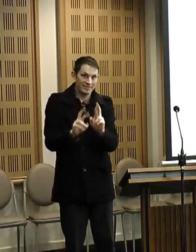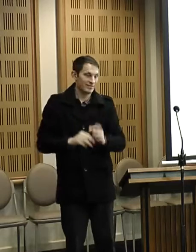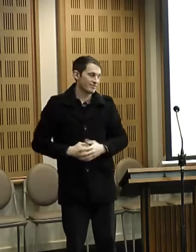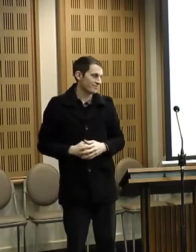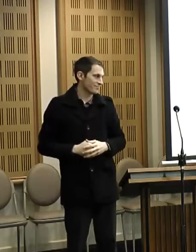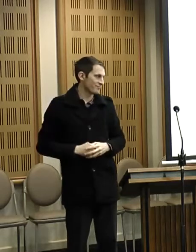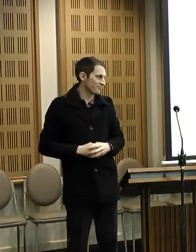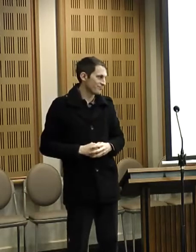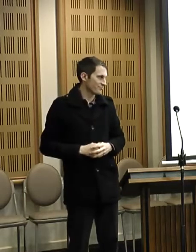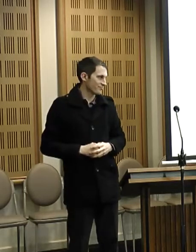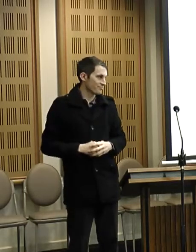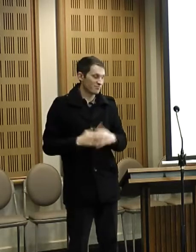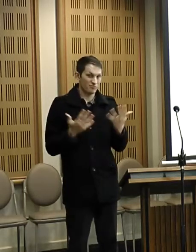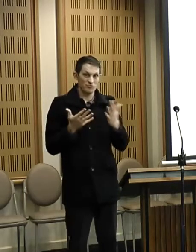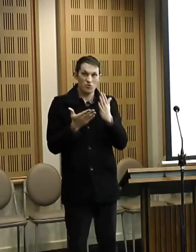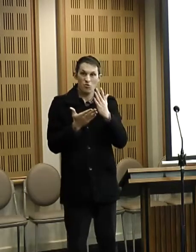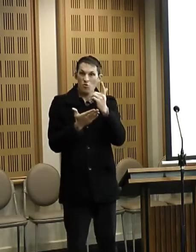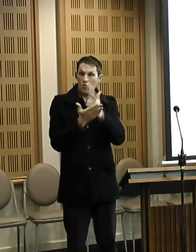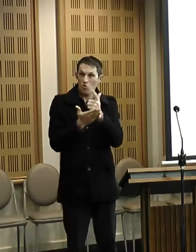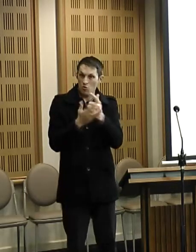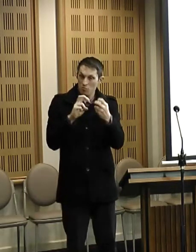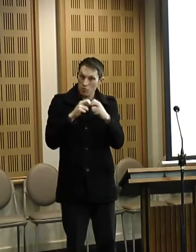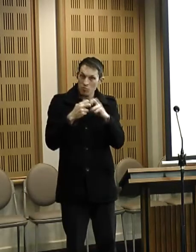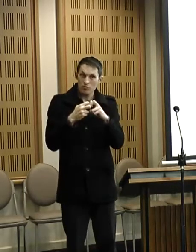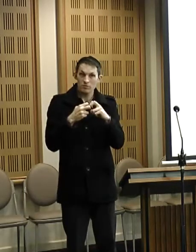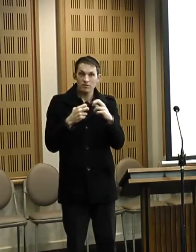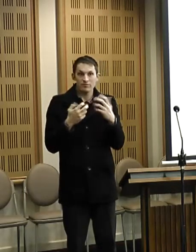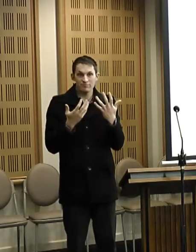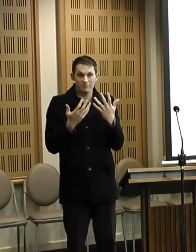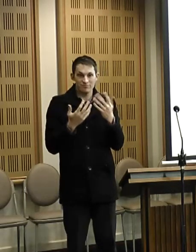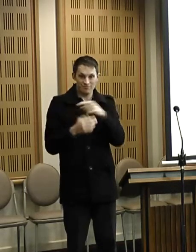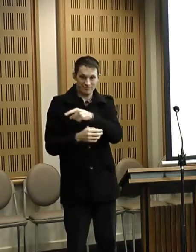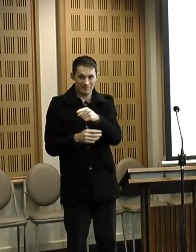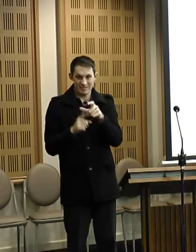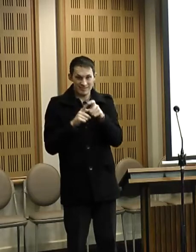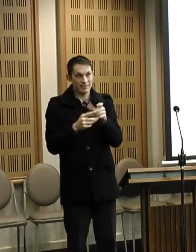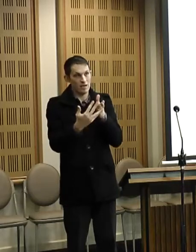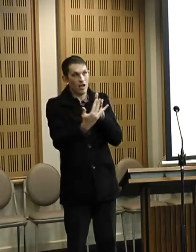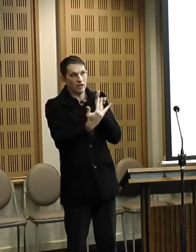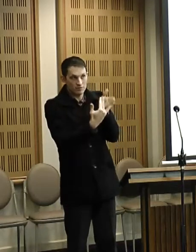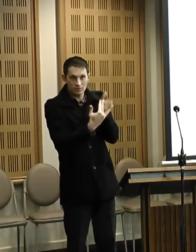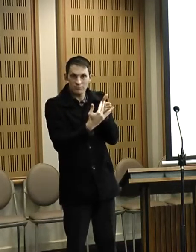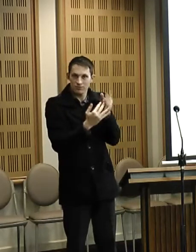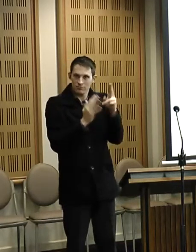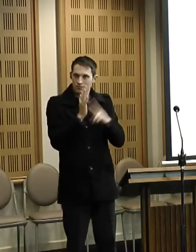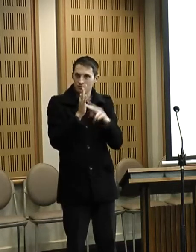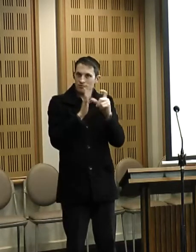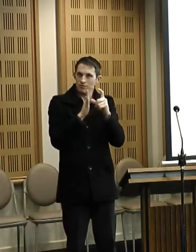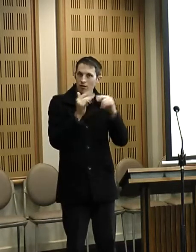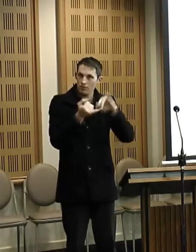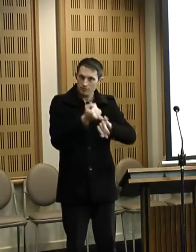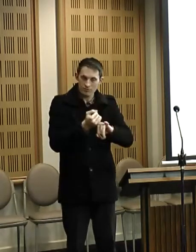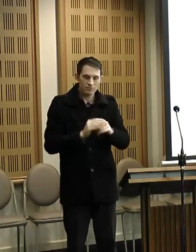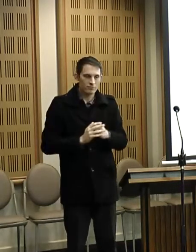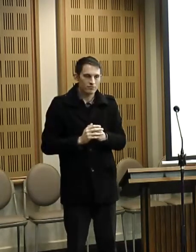is with access to the scheme and um, a lot of the problem is, especially in